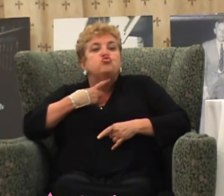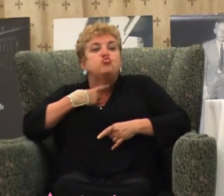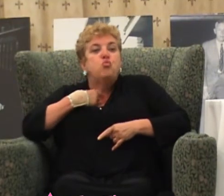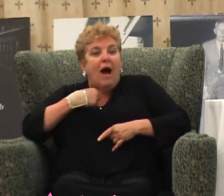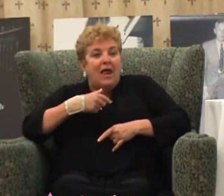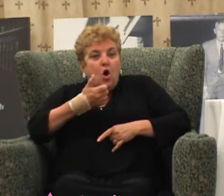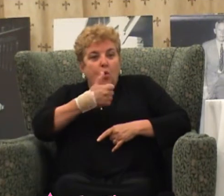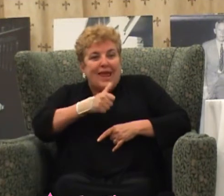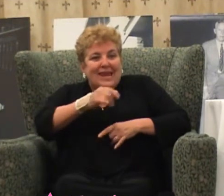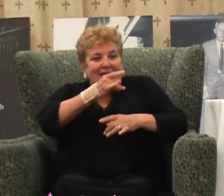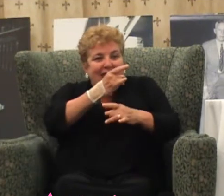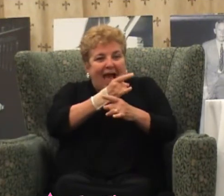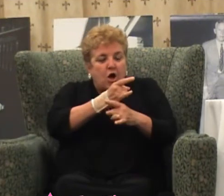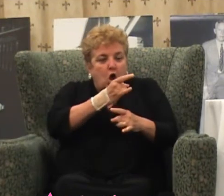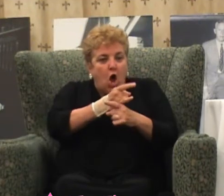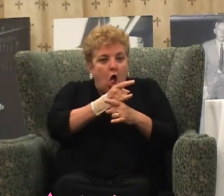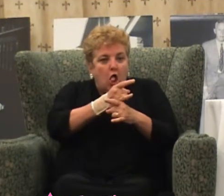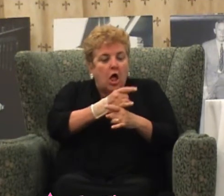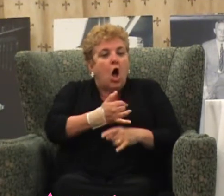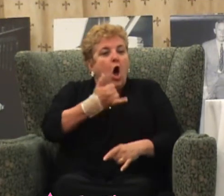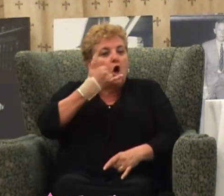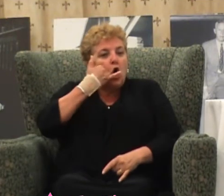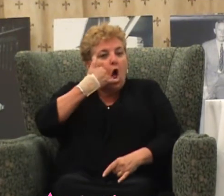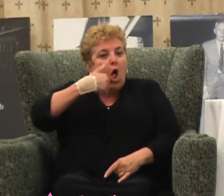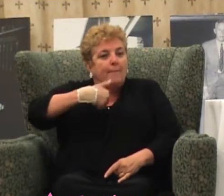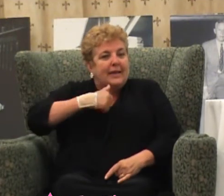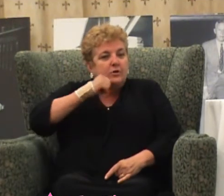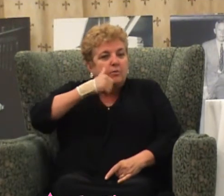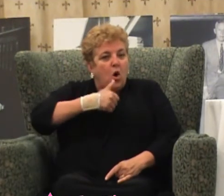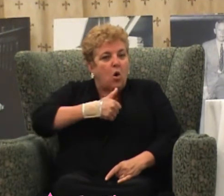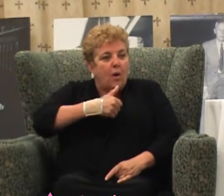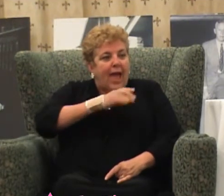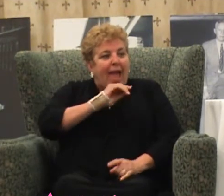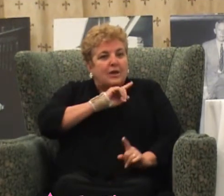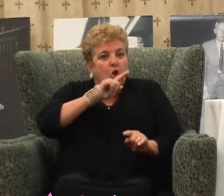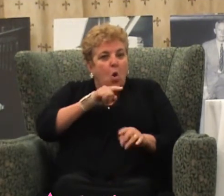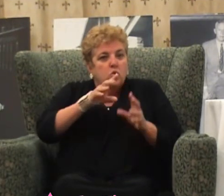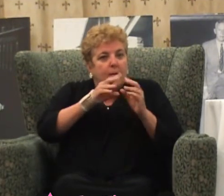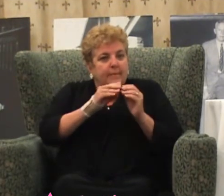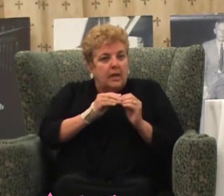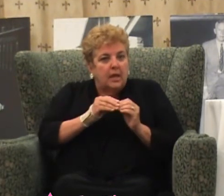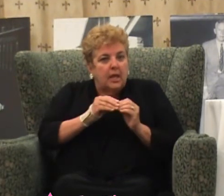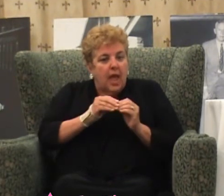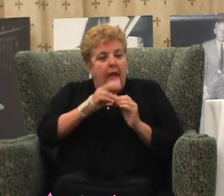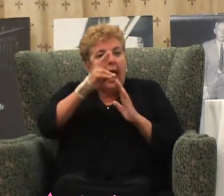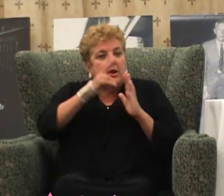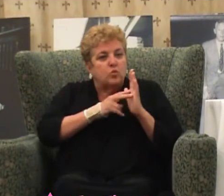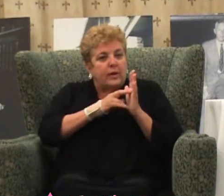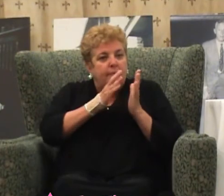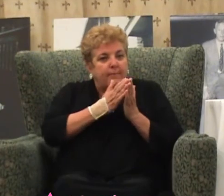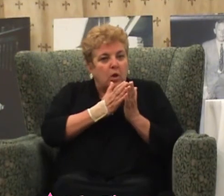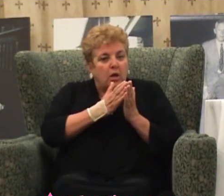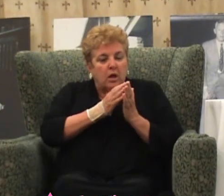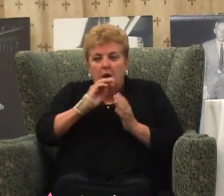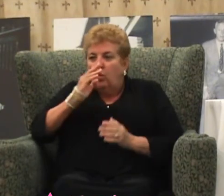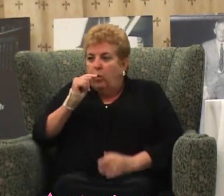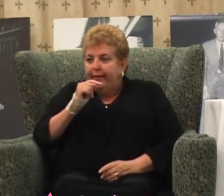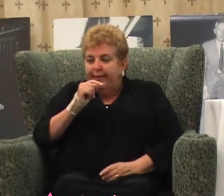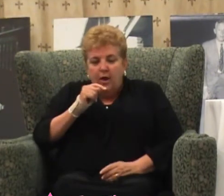and call me tomorrow and go to a meeting tomorrow and read the book tomorrow. What? Read the book tomorrow. Read